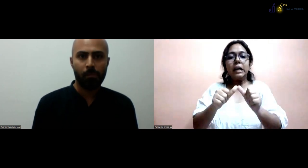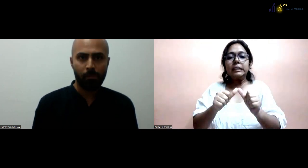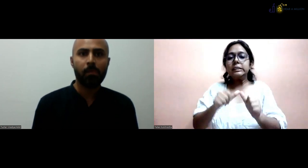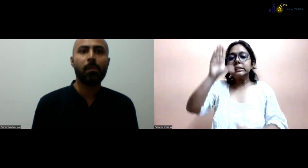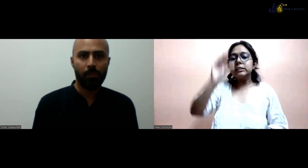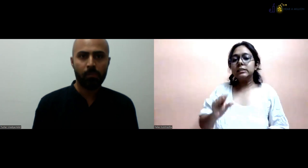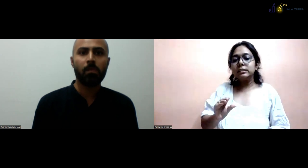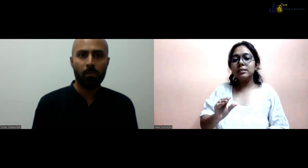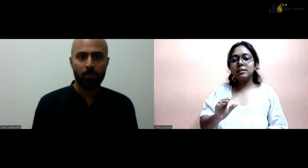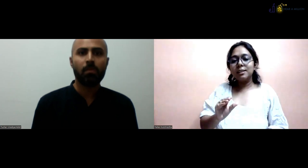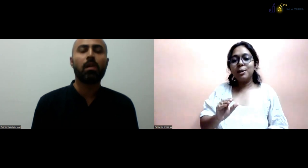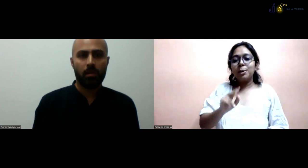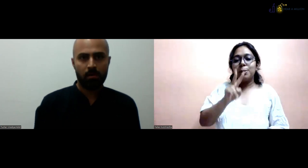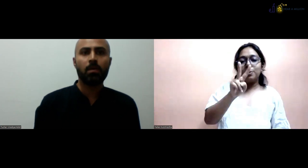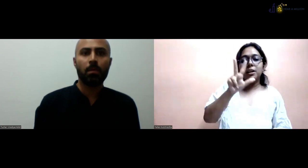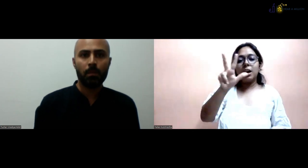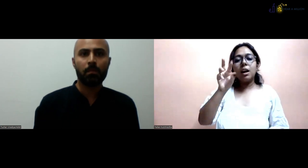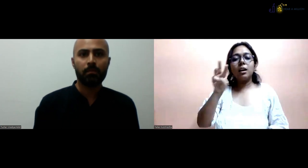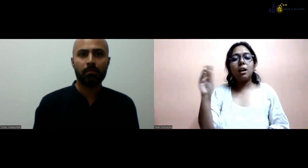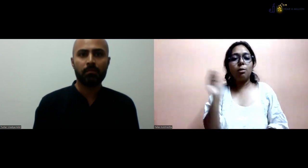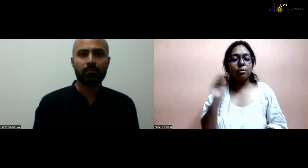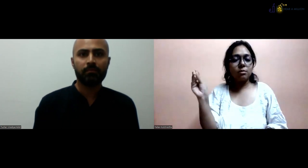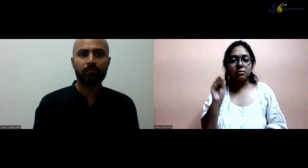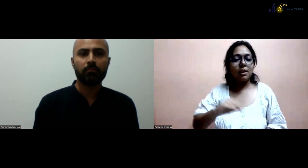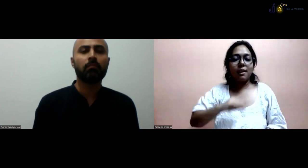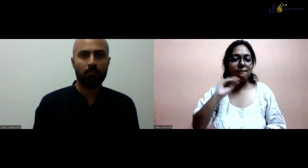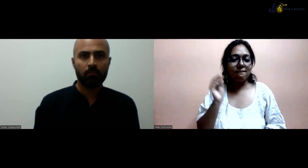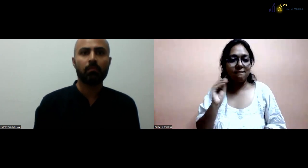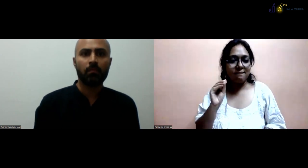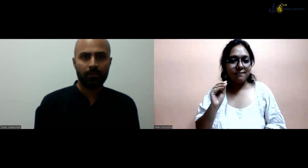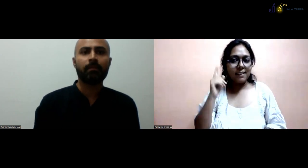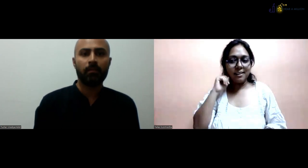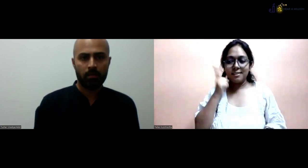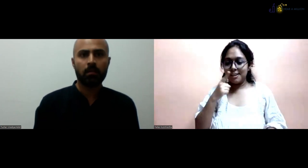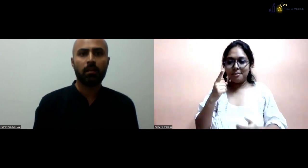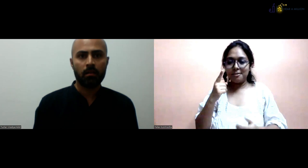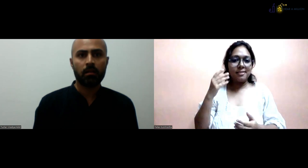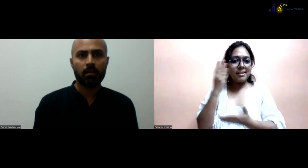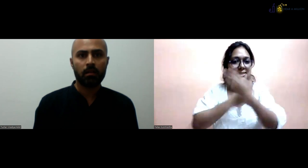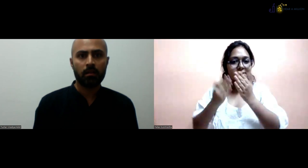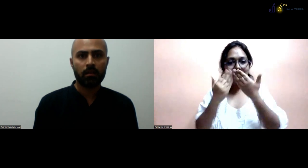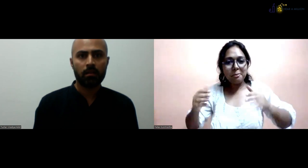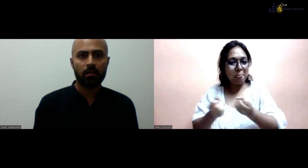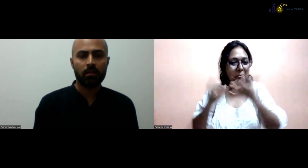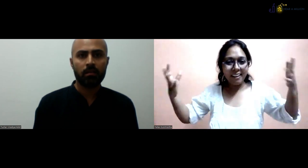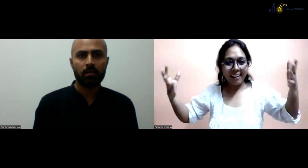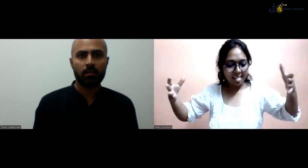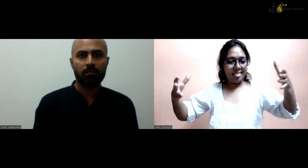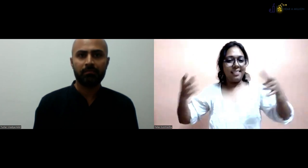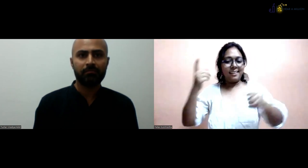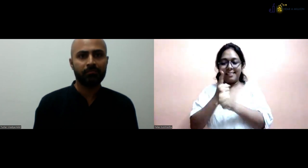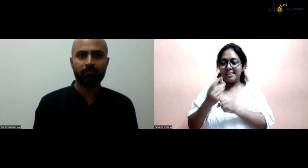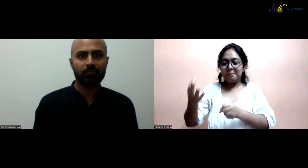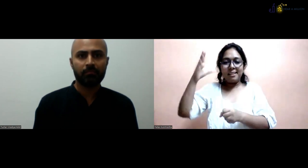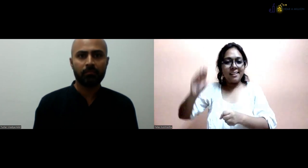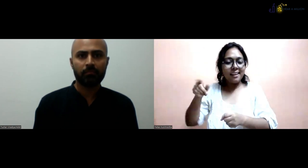RCI, you know, being asked that how many, I mean, jobs have been given. So, that's a really low number. You saw